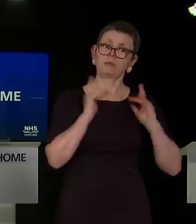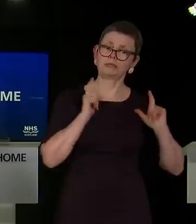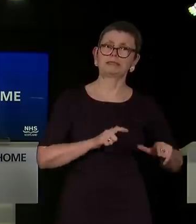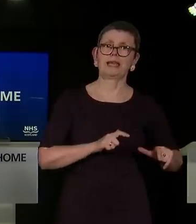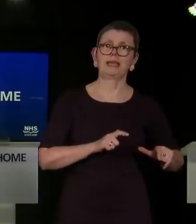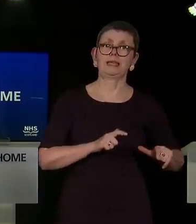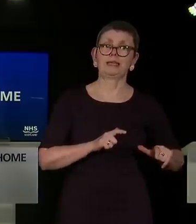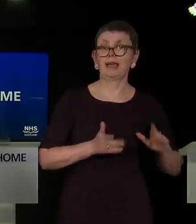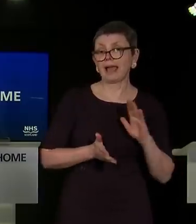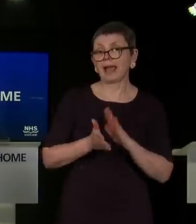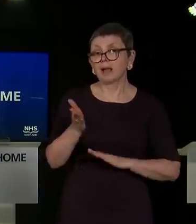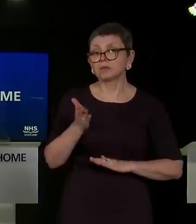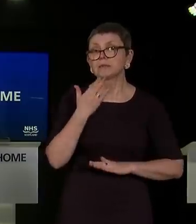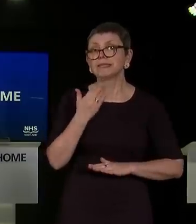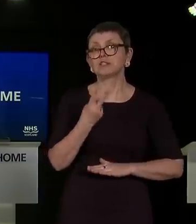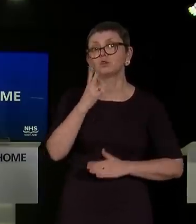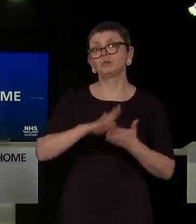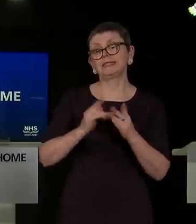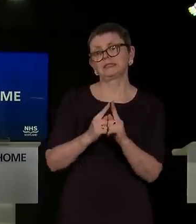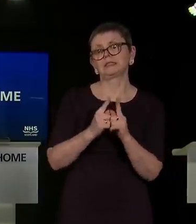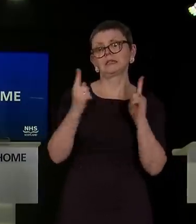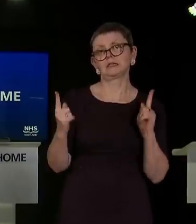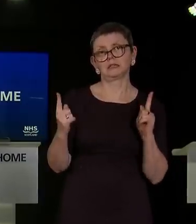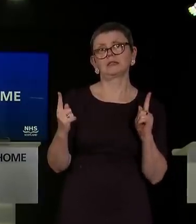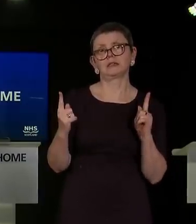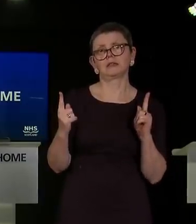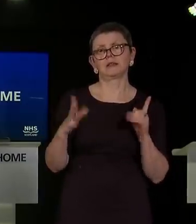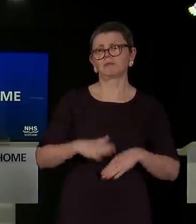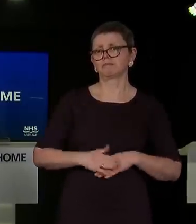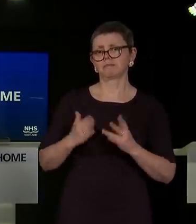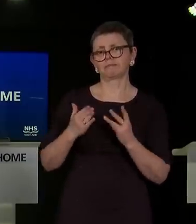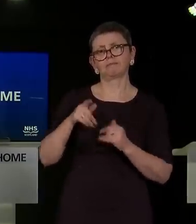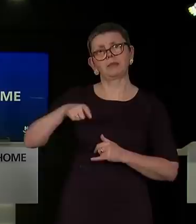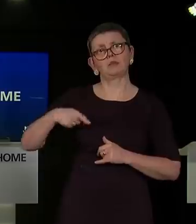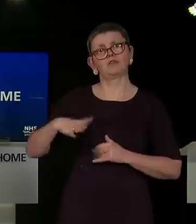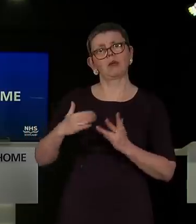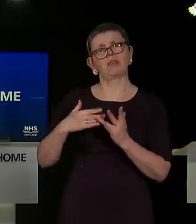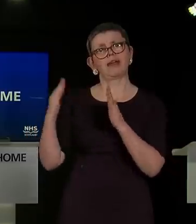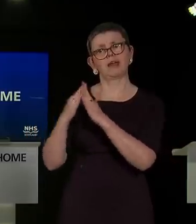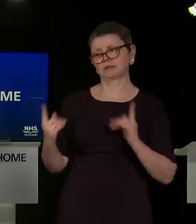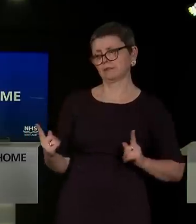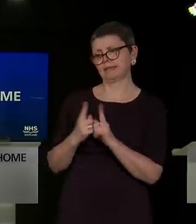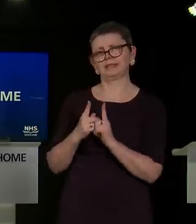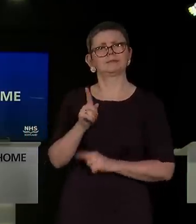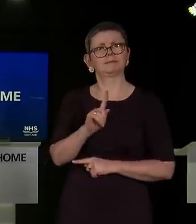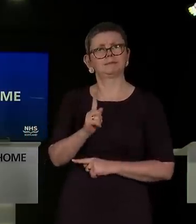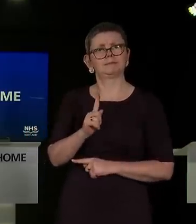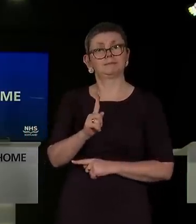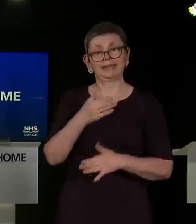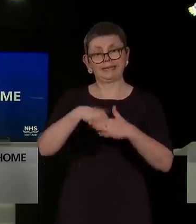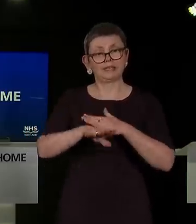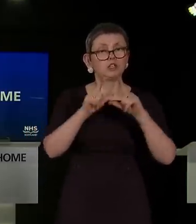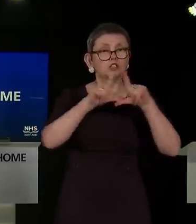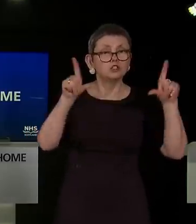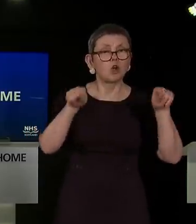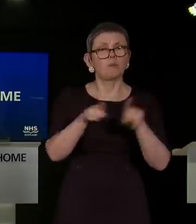you do go outside, please stay two metres from other people, and don't meet up with people from other households. Please wear a face covering if